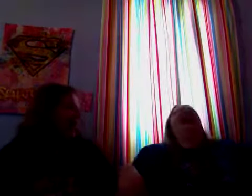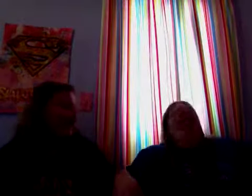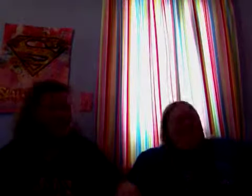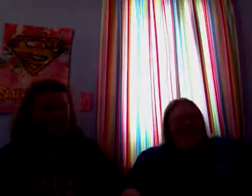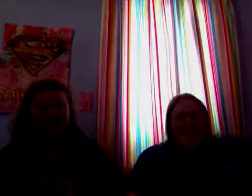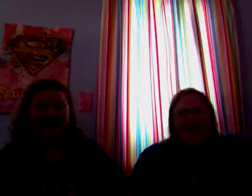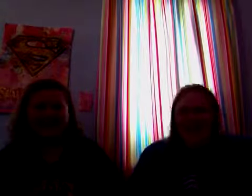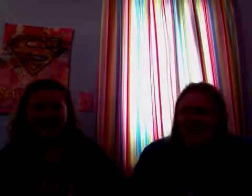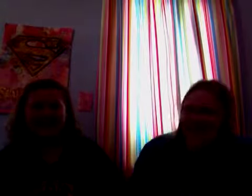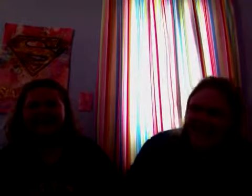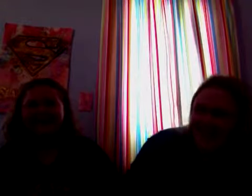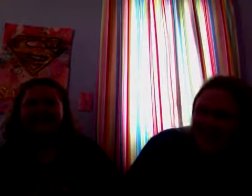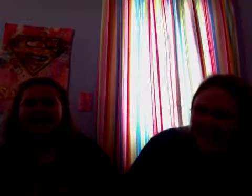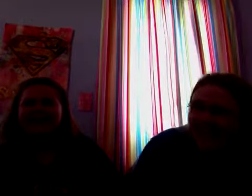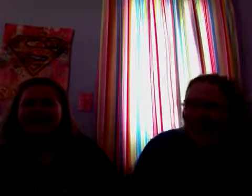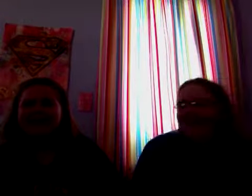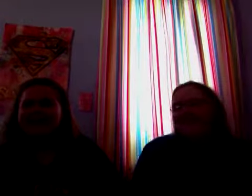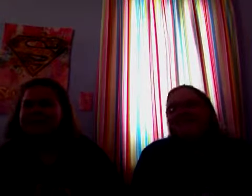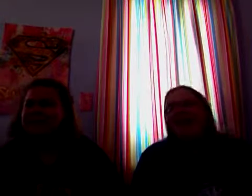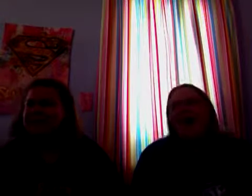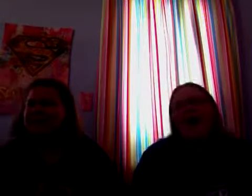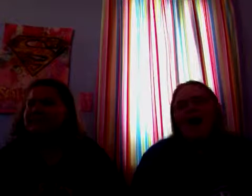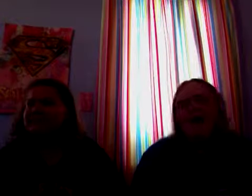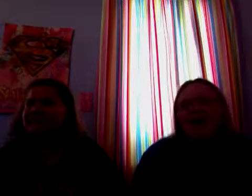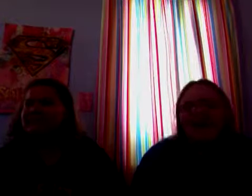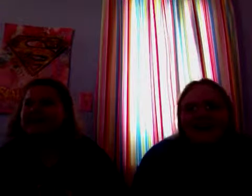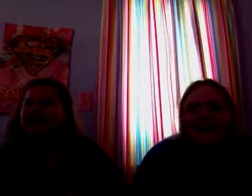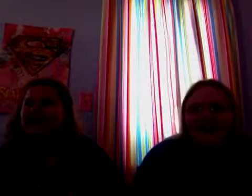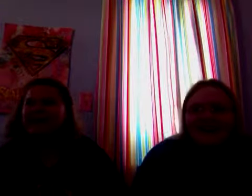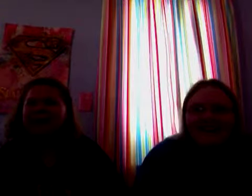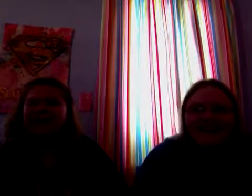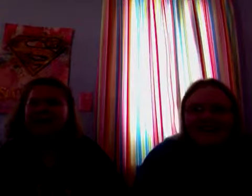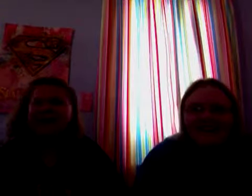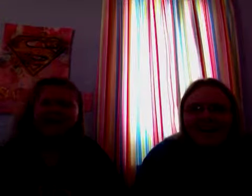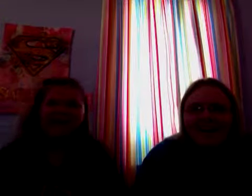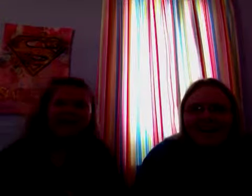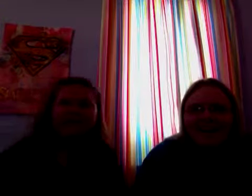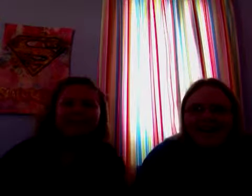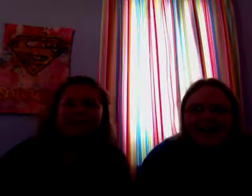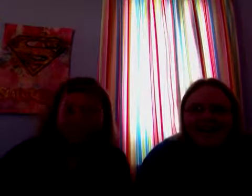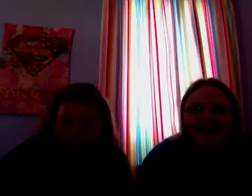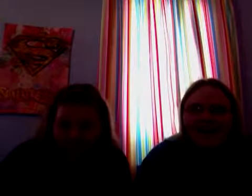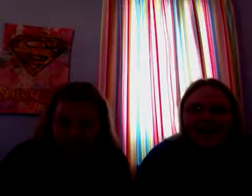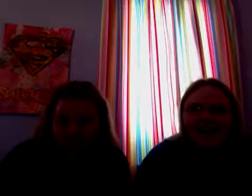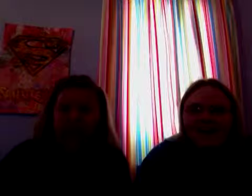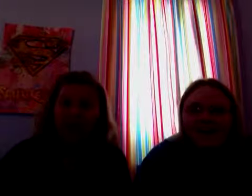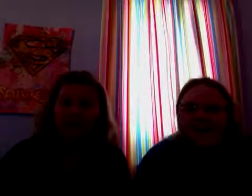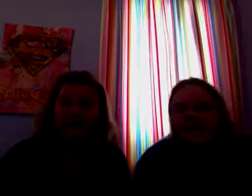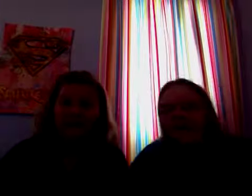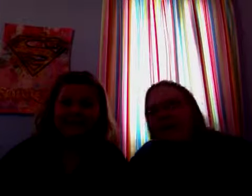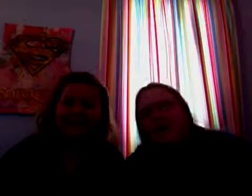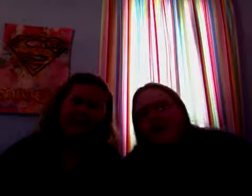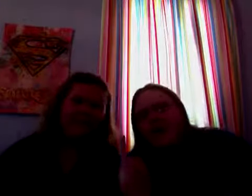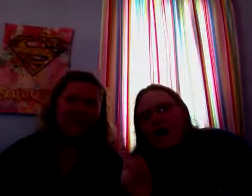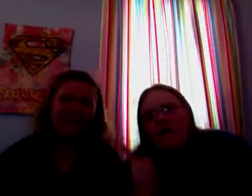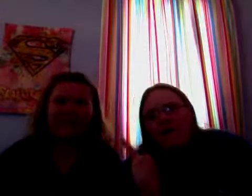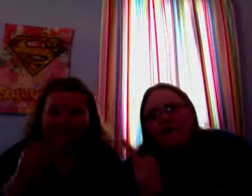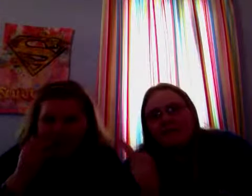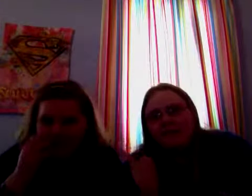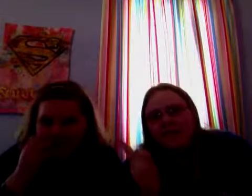I'm sorry that was bad um oh well but yeah it's just an updated preview about us I feel like iPads are good to